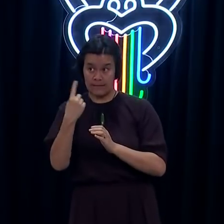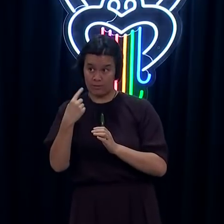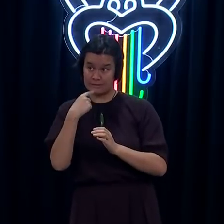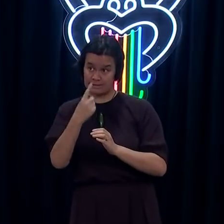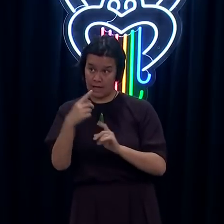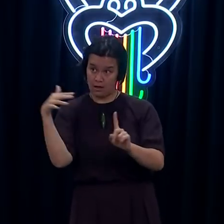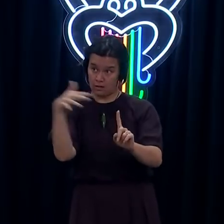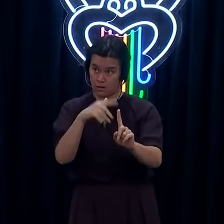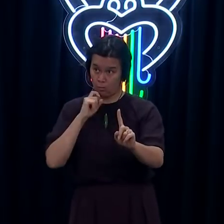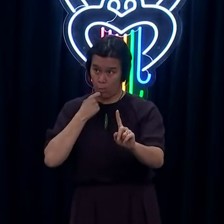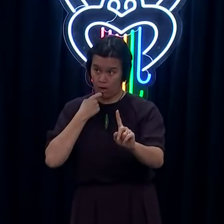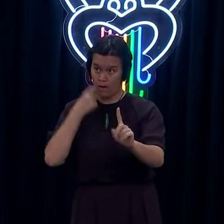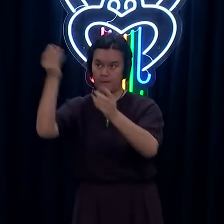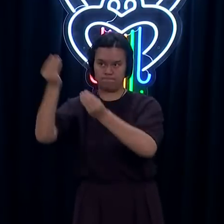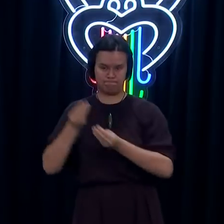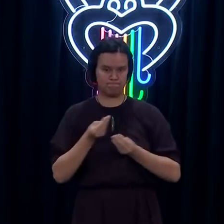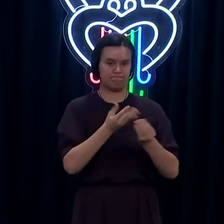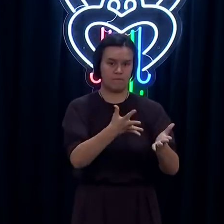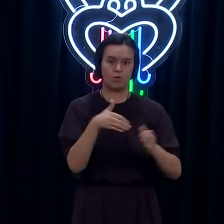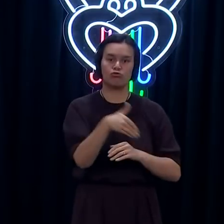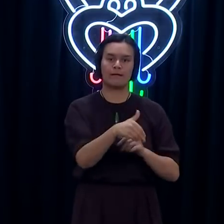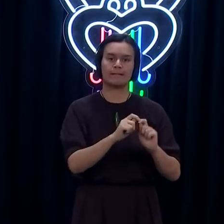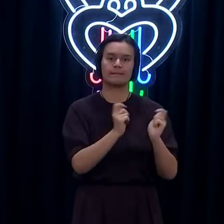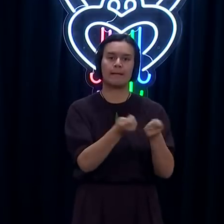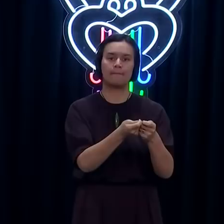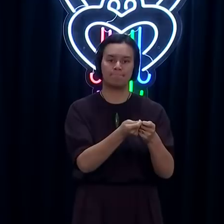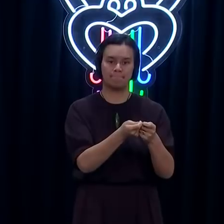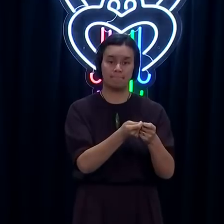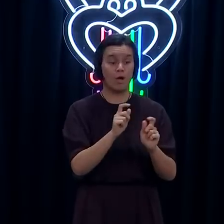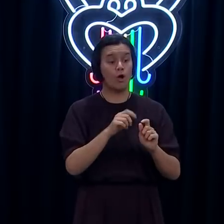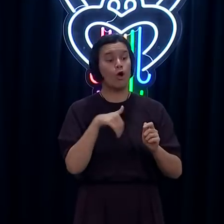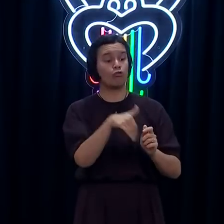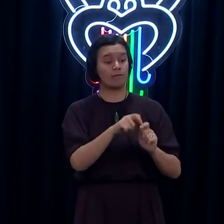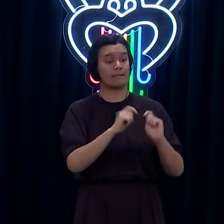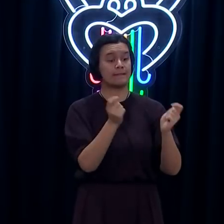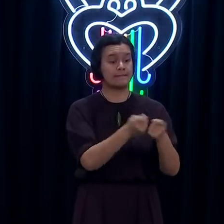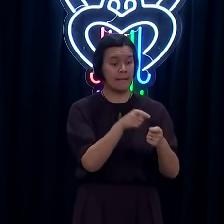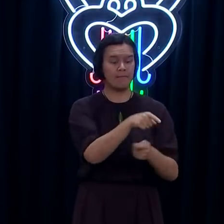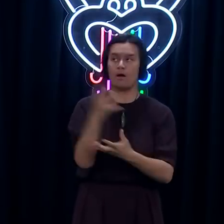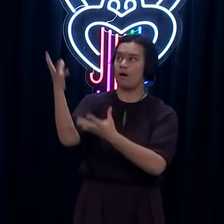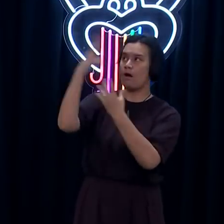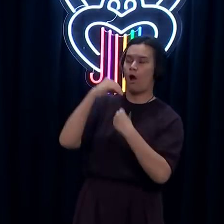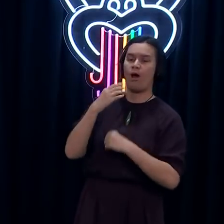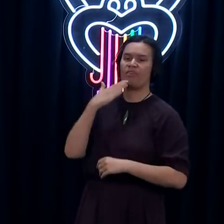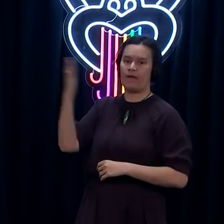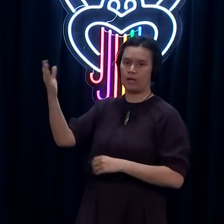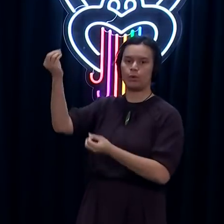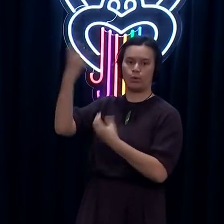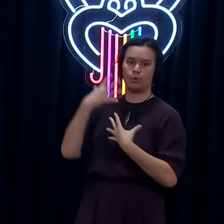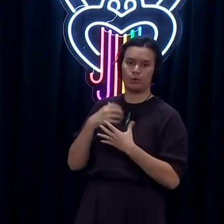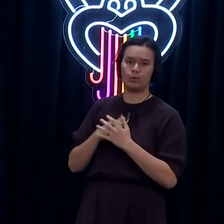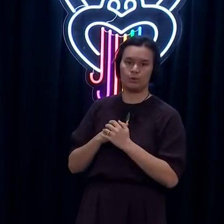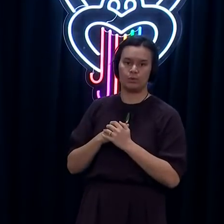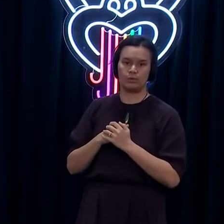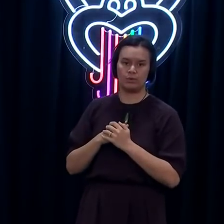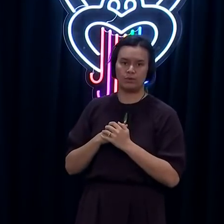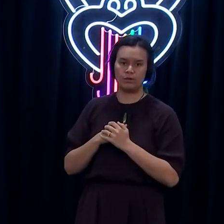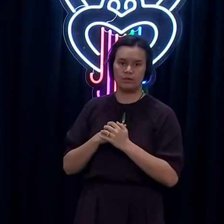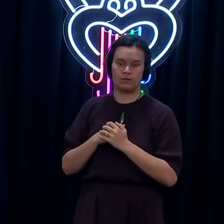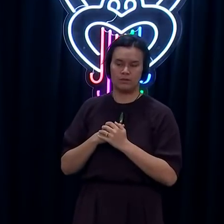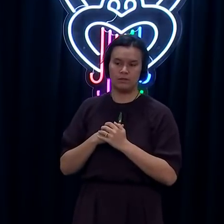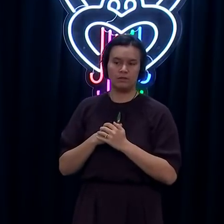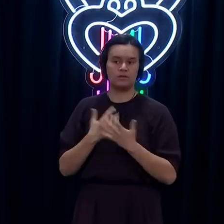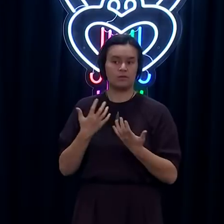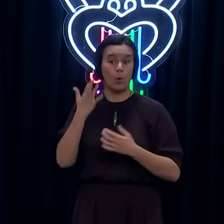that we had in our possession. Essentially as soon as that was cited, that